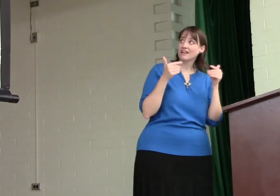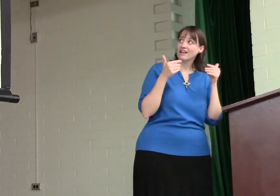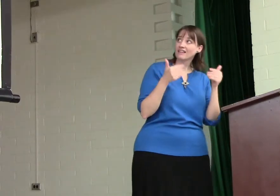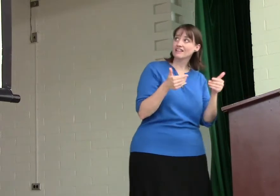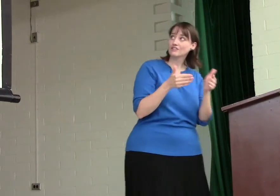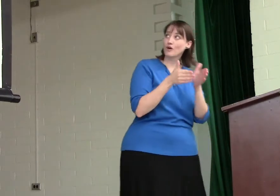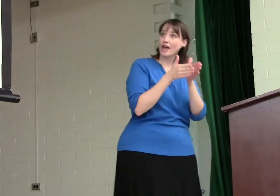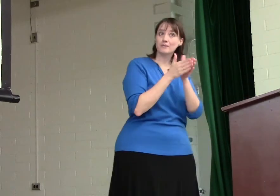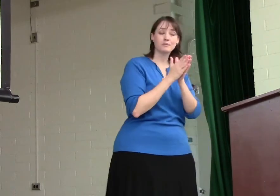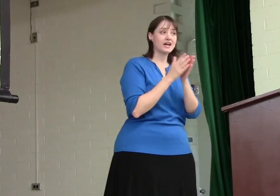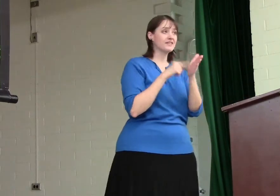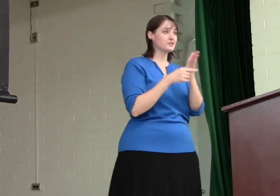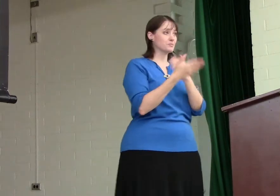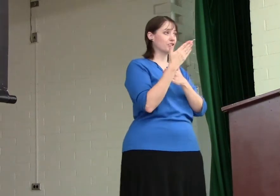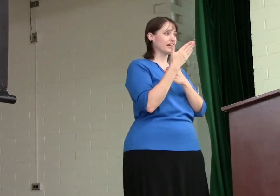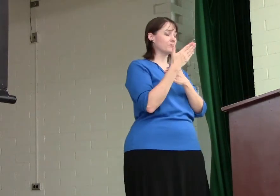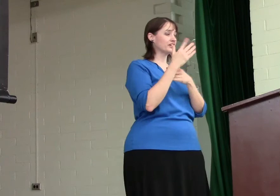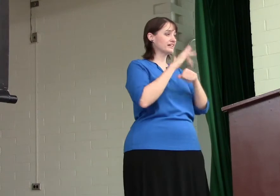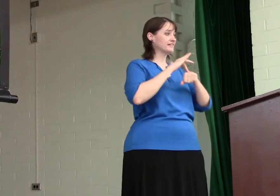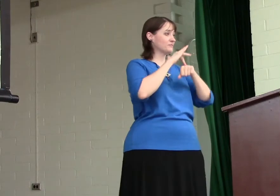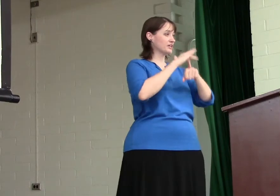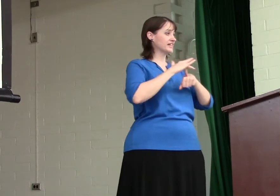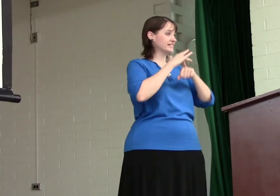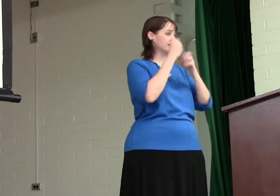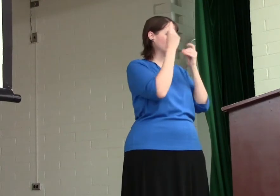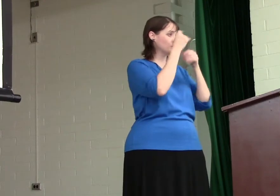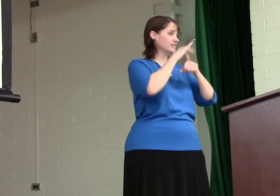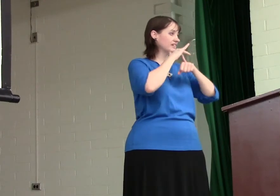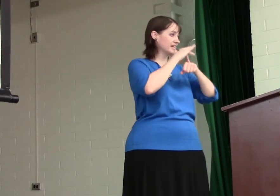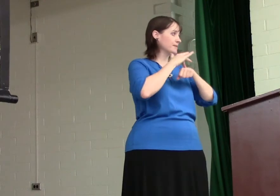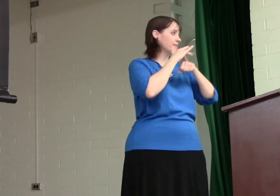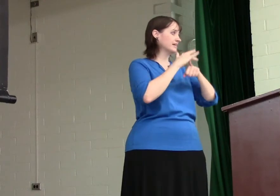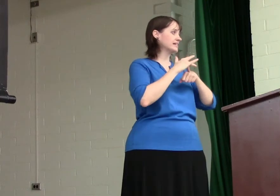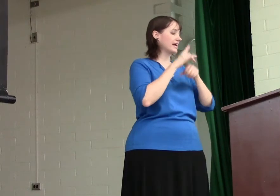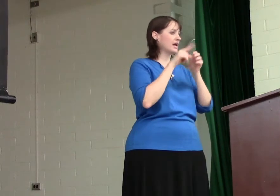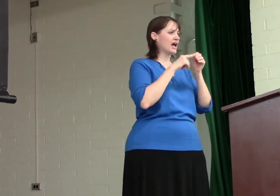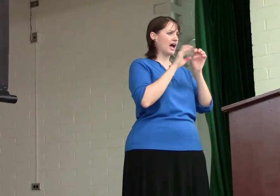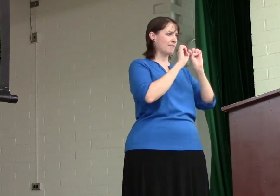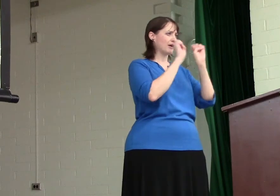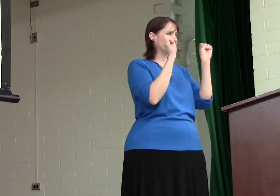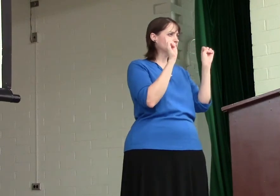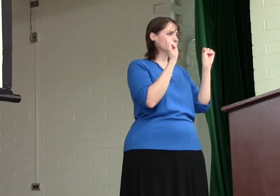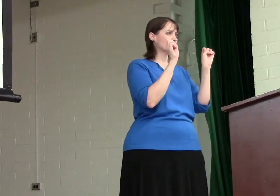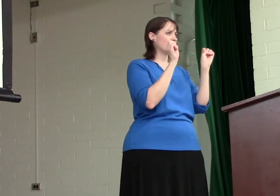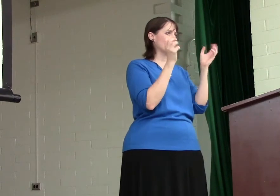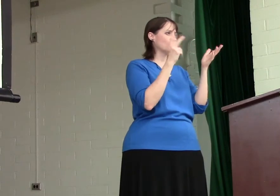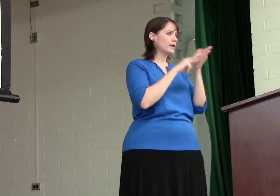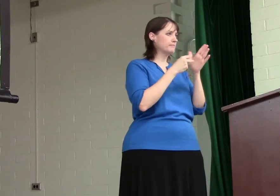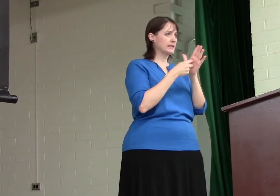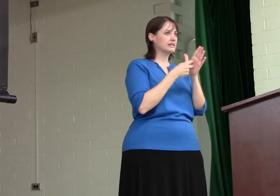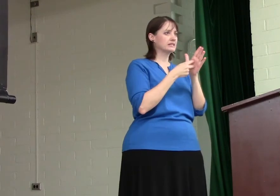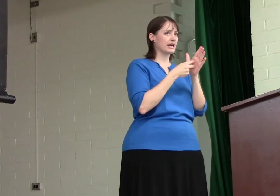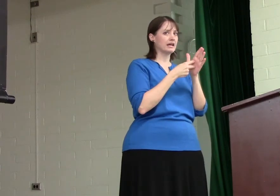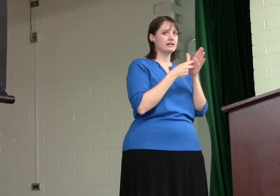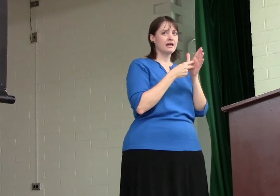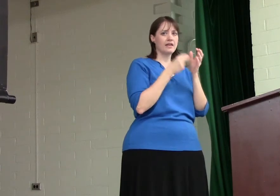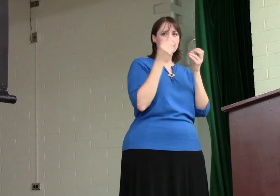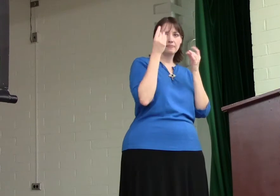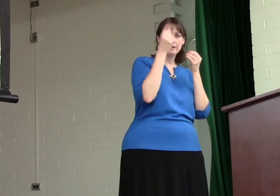Let's go ahead and pray this morning. We're going to continue to think and meditate about Easter and what it means and think